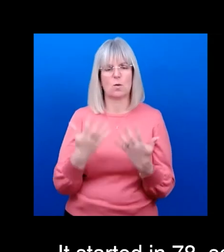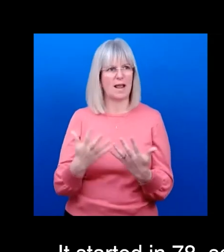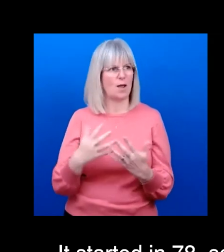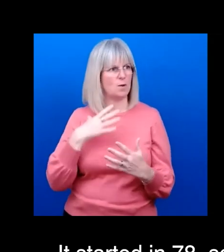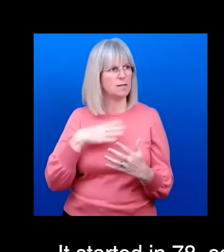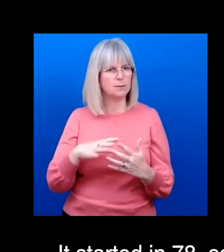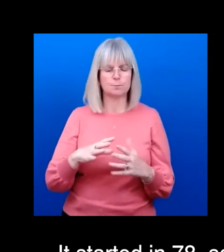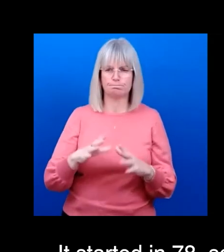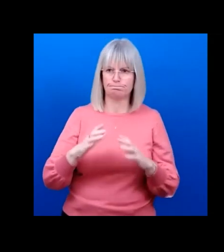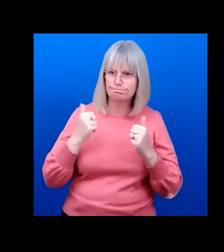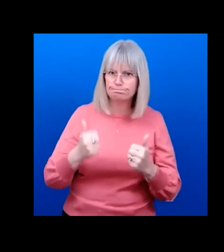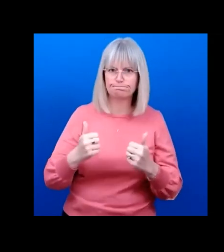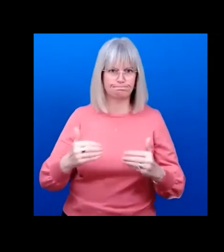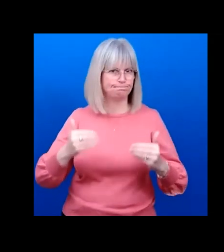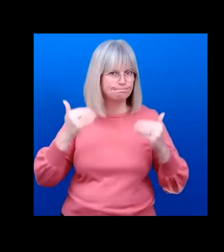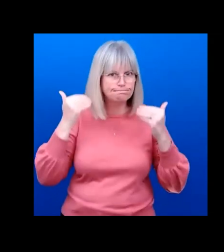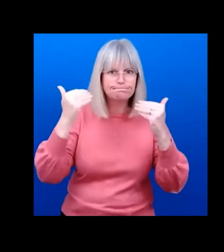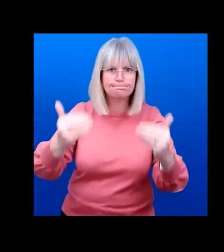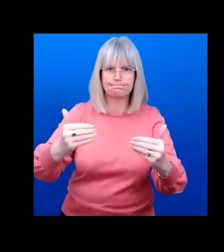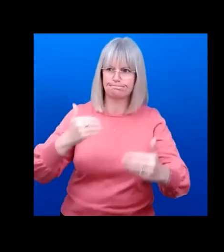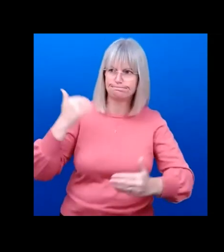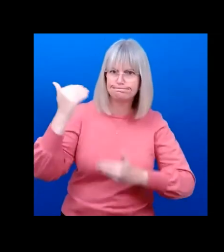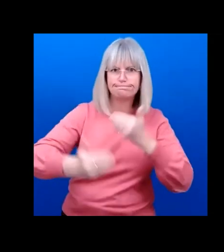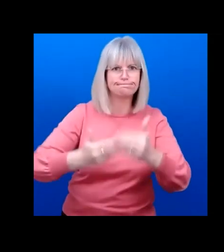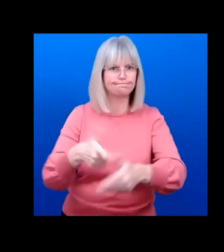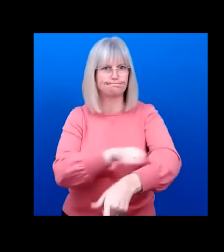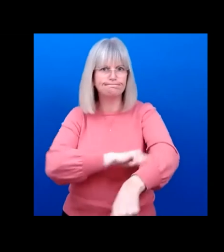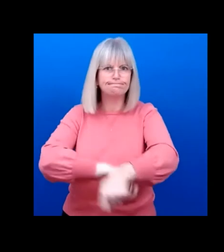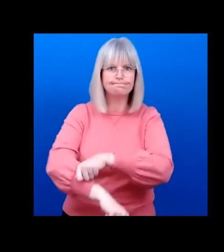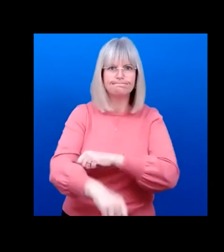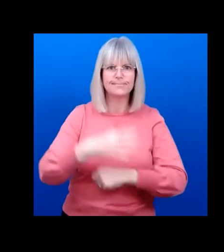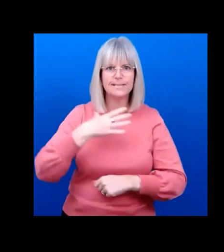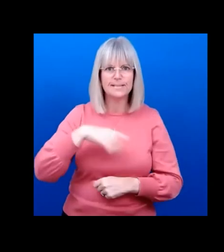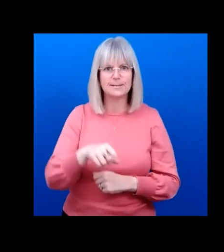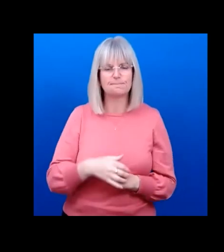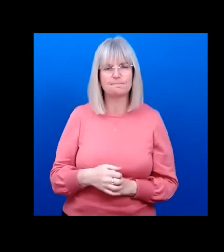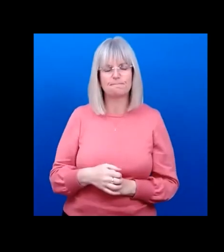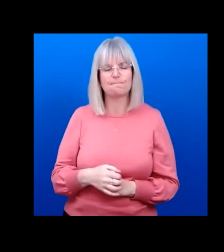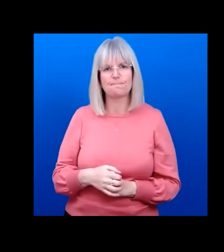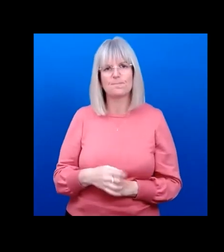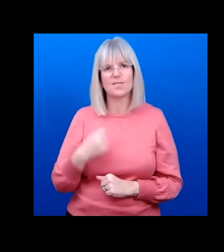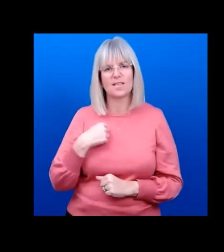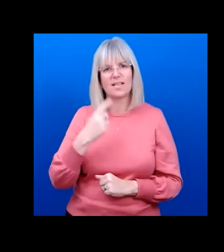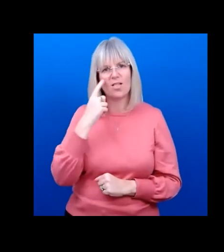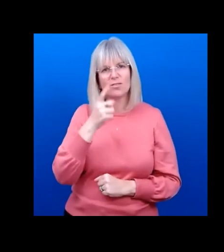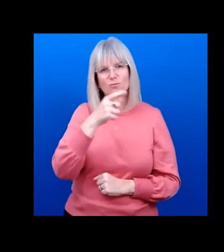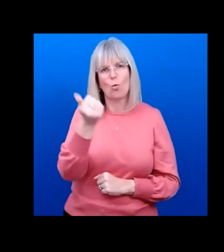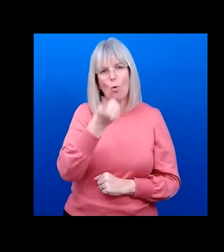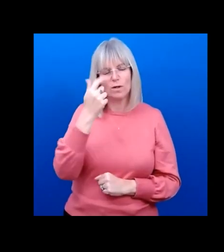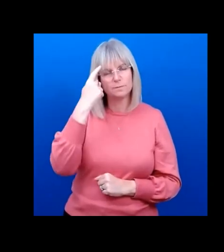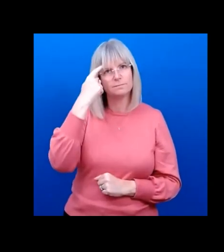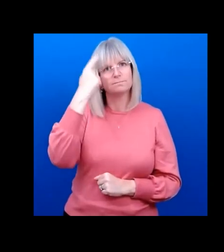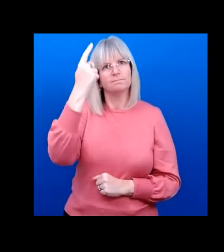huge headway. Alakos So I think you already have guessed that we take a cross programmatic